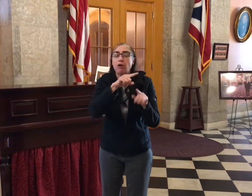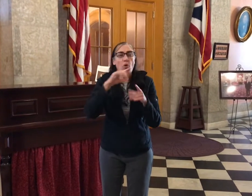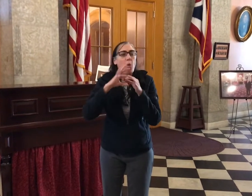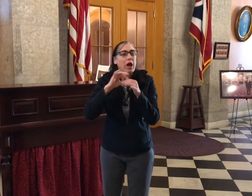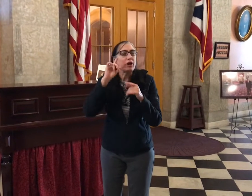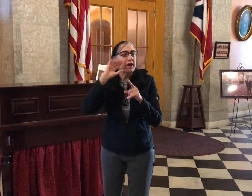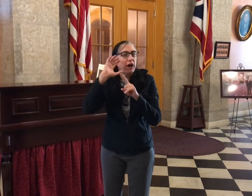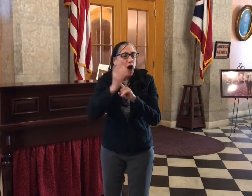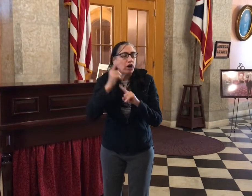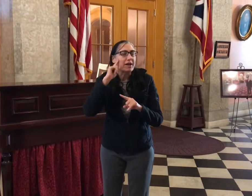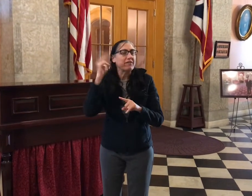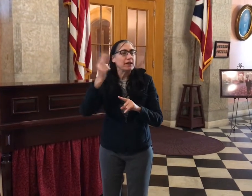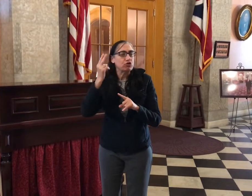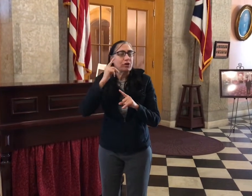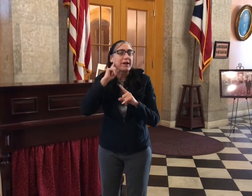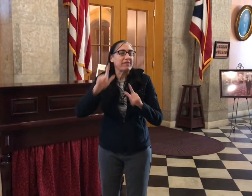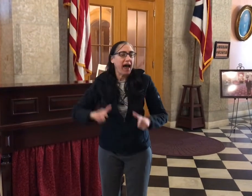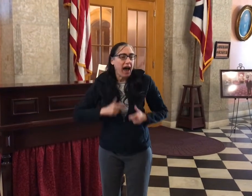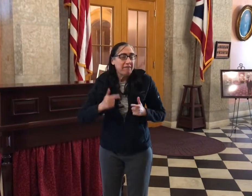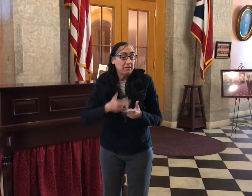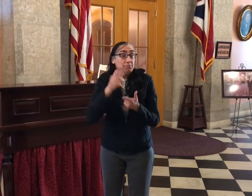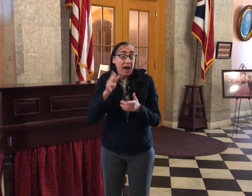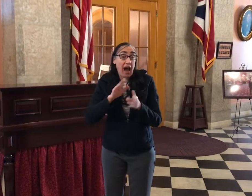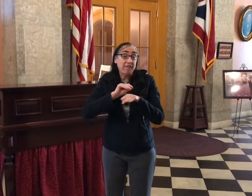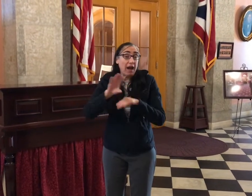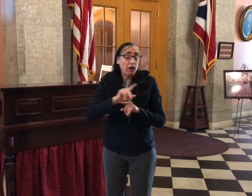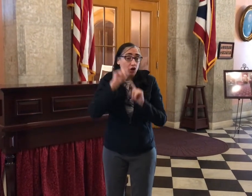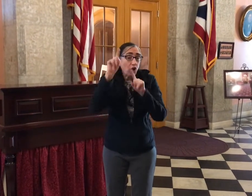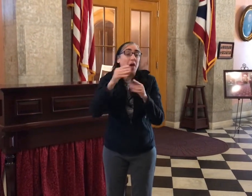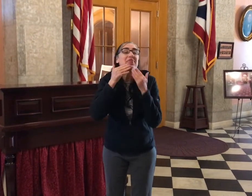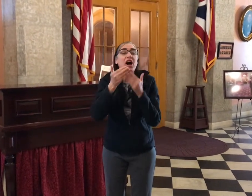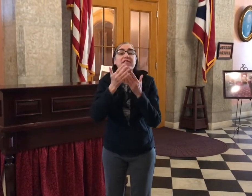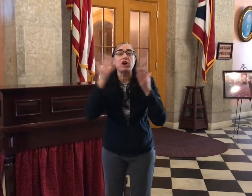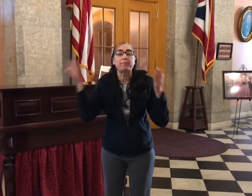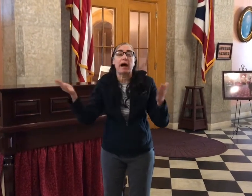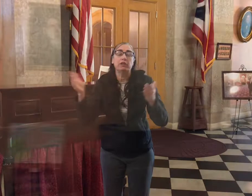with the code of different entities. I'll sign up for a deaf